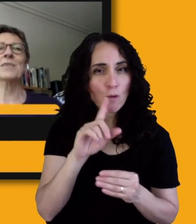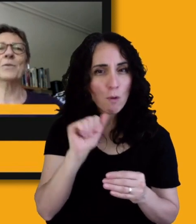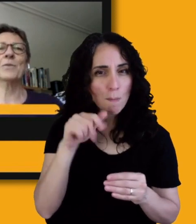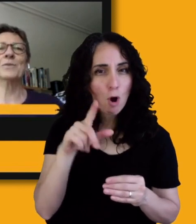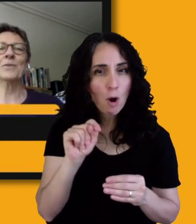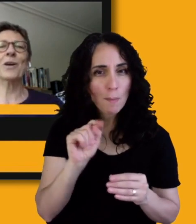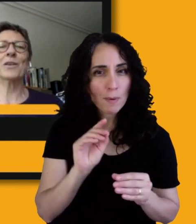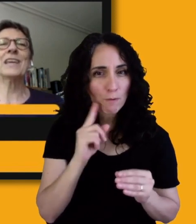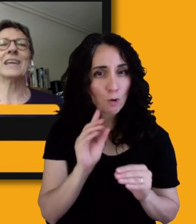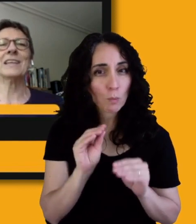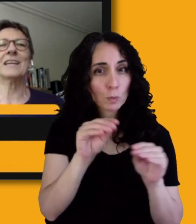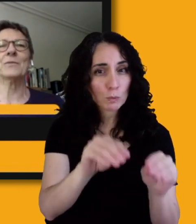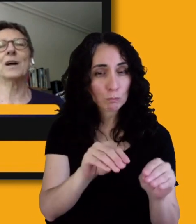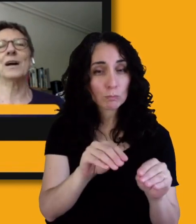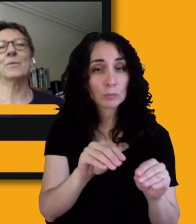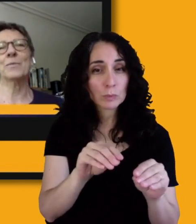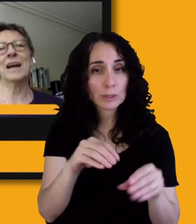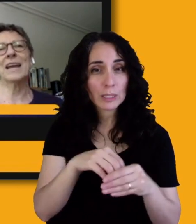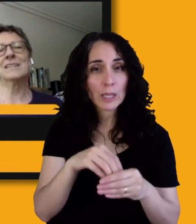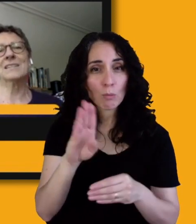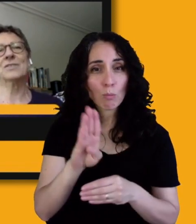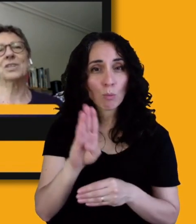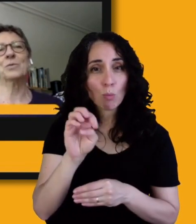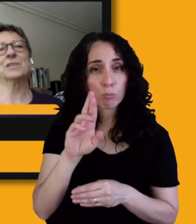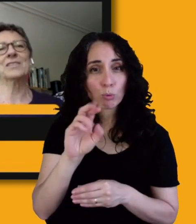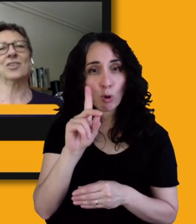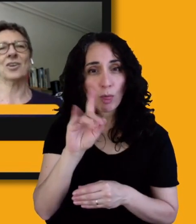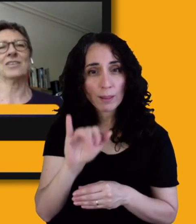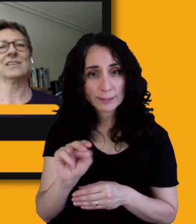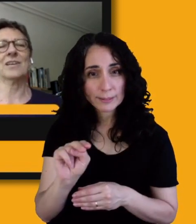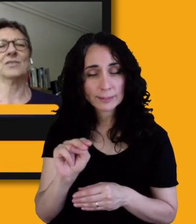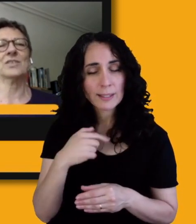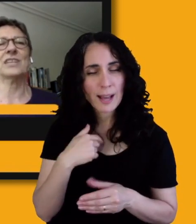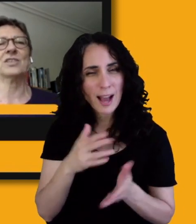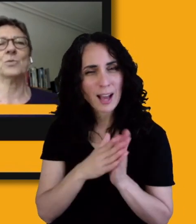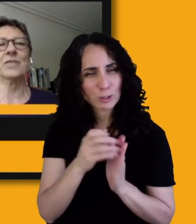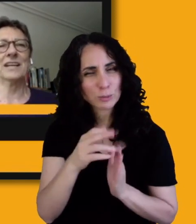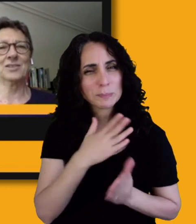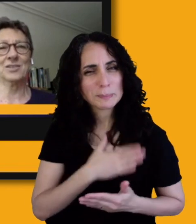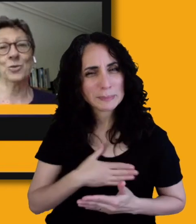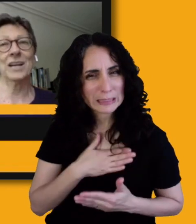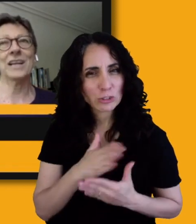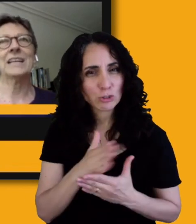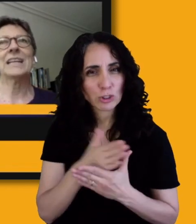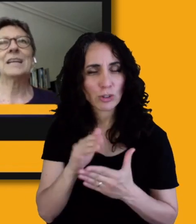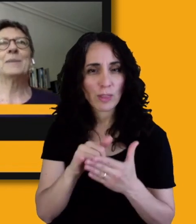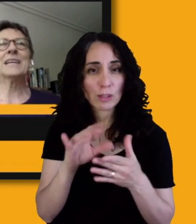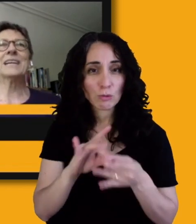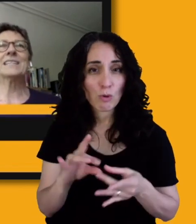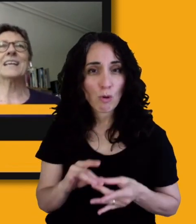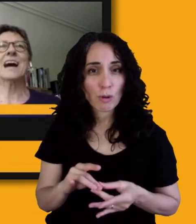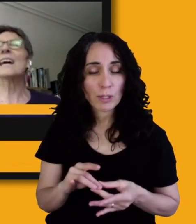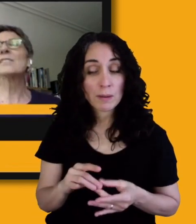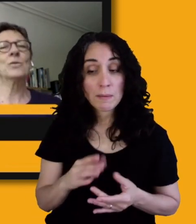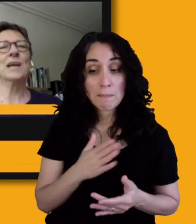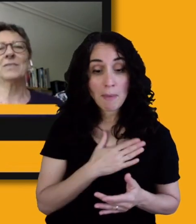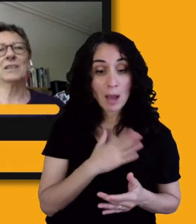our thinking that I asked if she would start the conversation with that story. Because I don't have lived